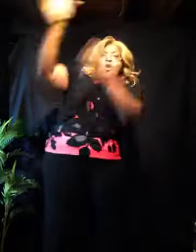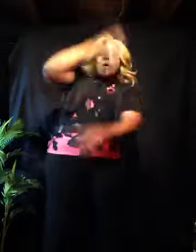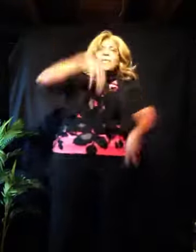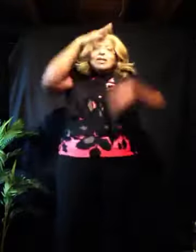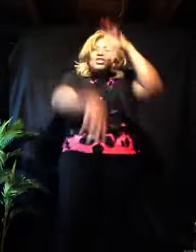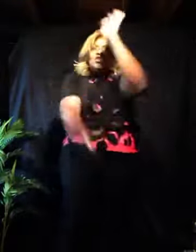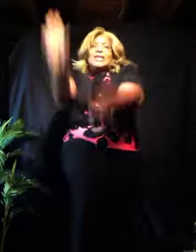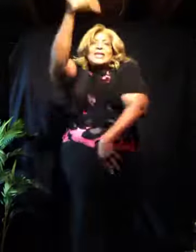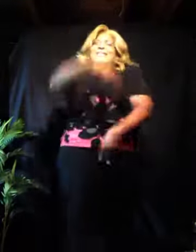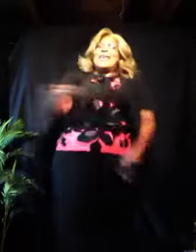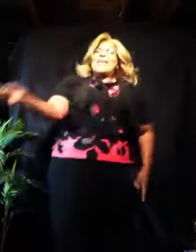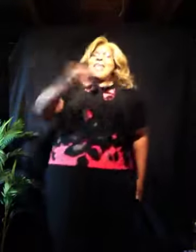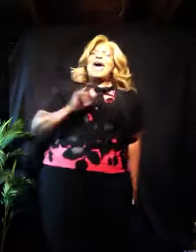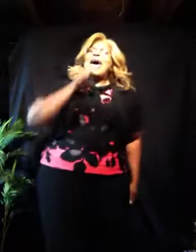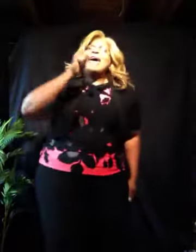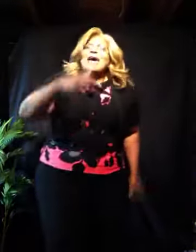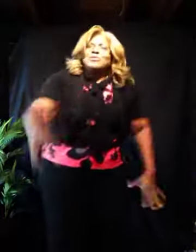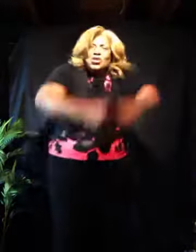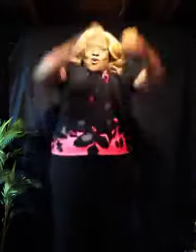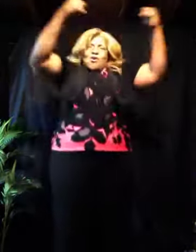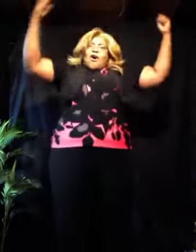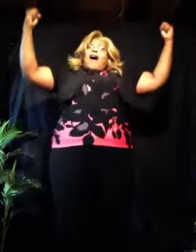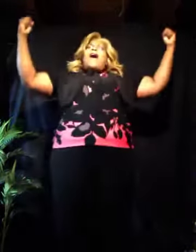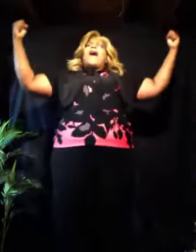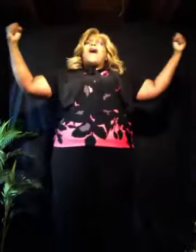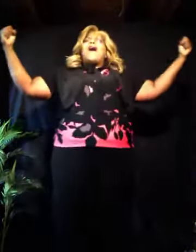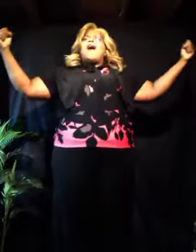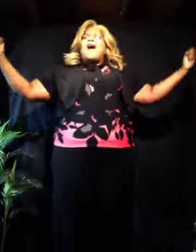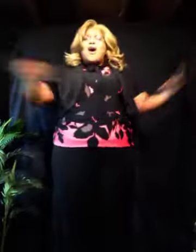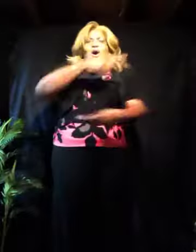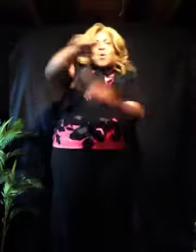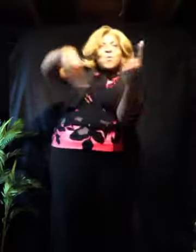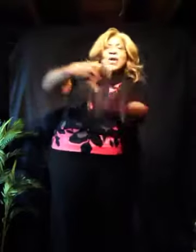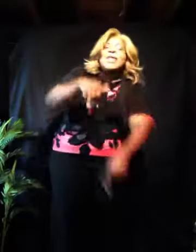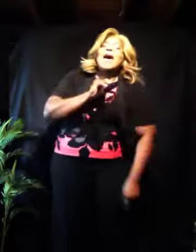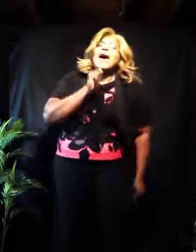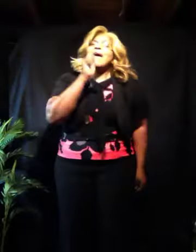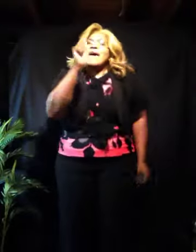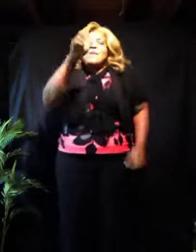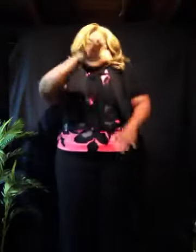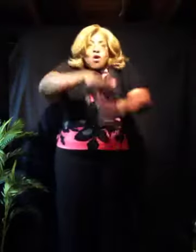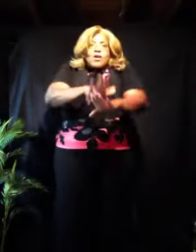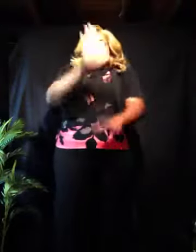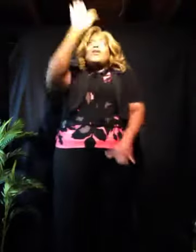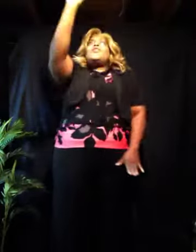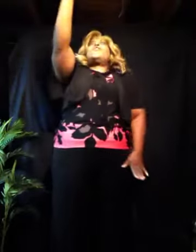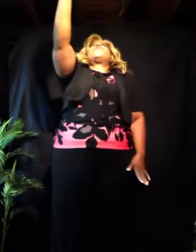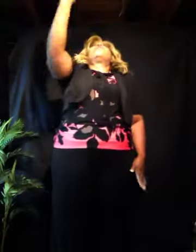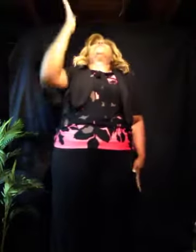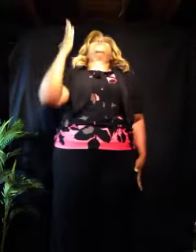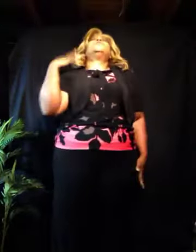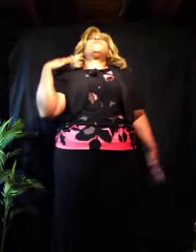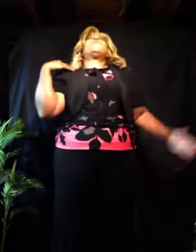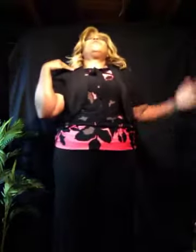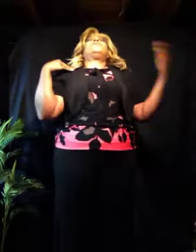when I am on your shoulders